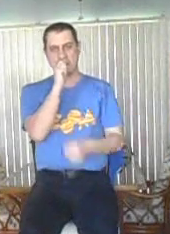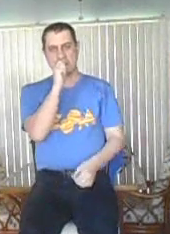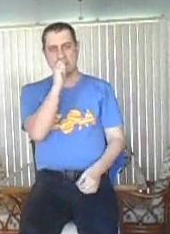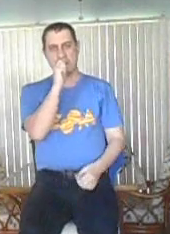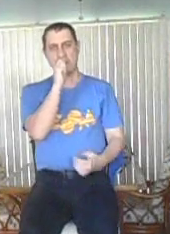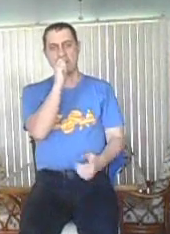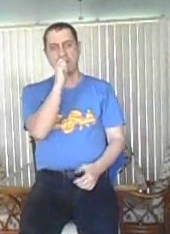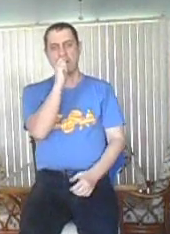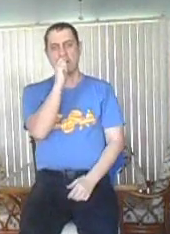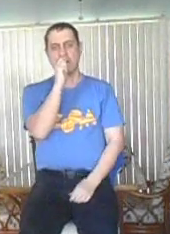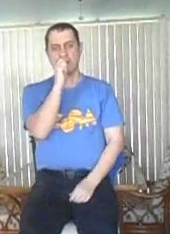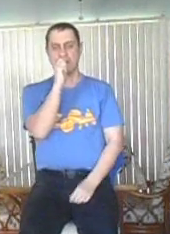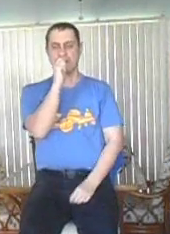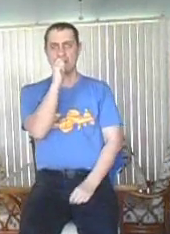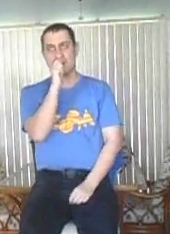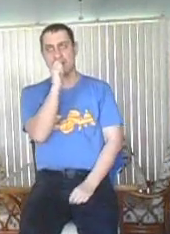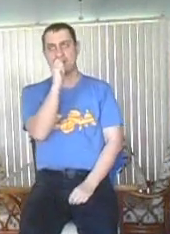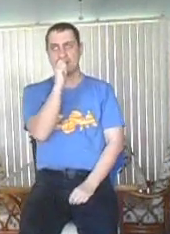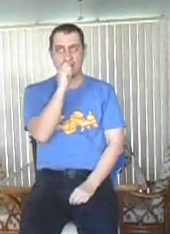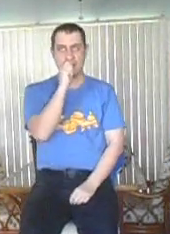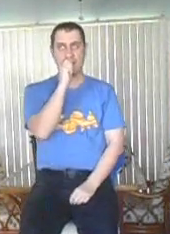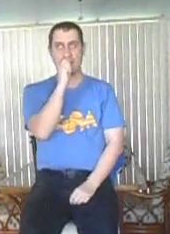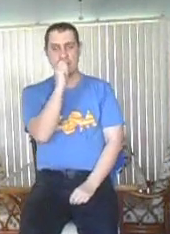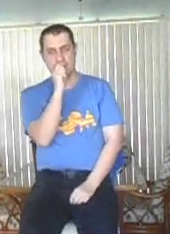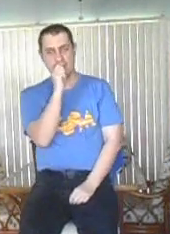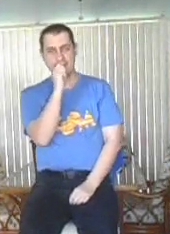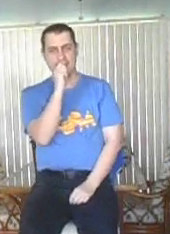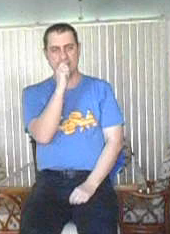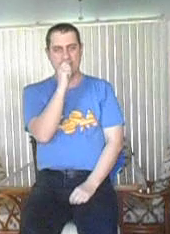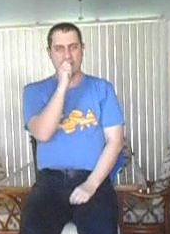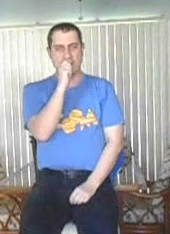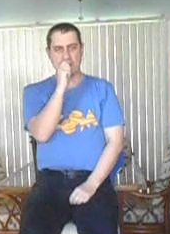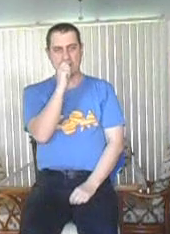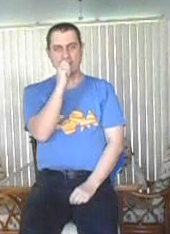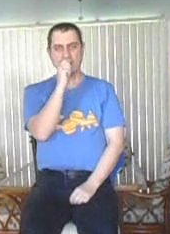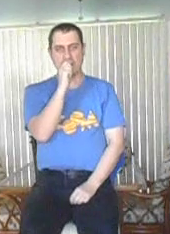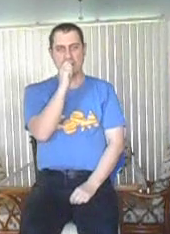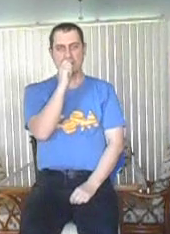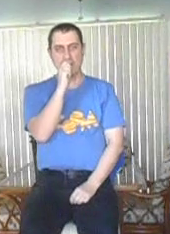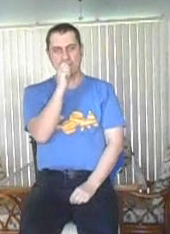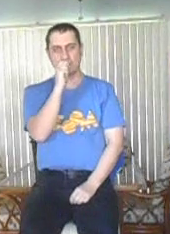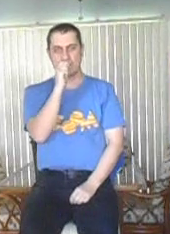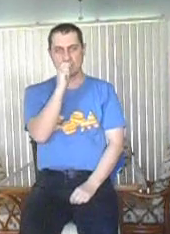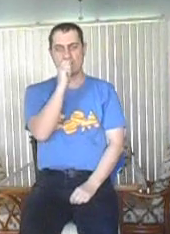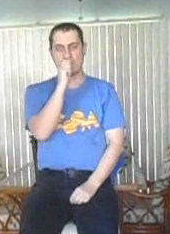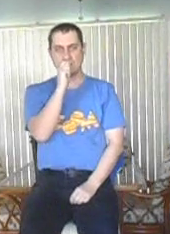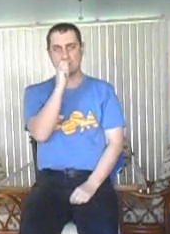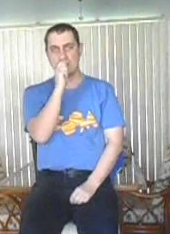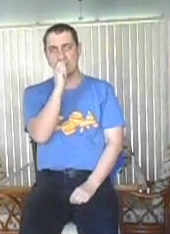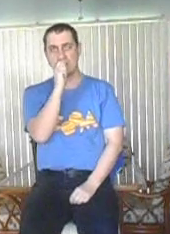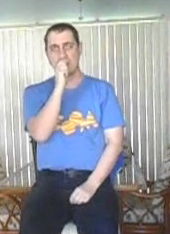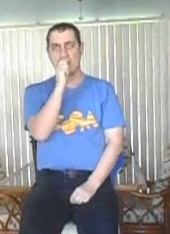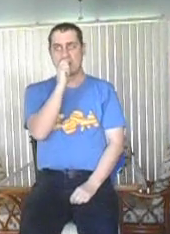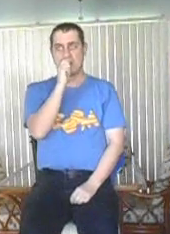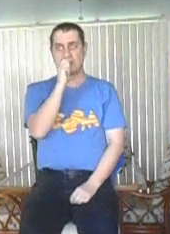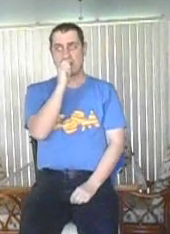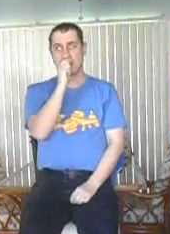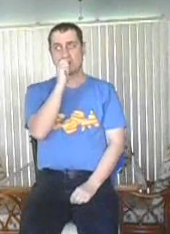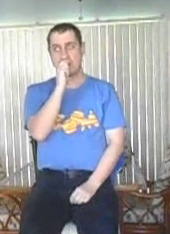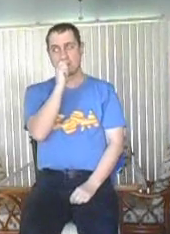Only fell in love cause she toxic Got me by the streets, she locks me Let her take a swim in